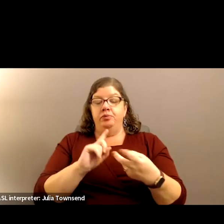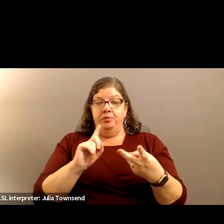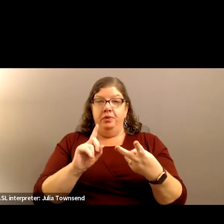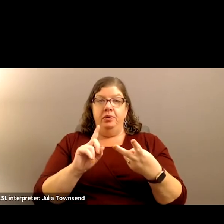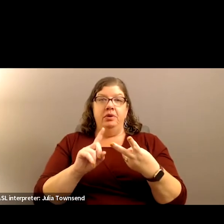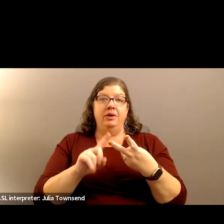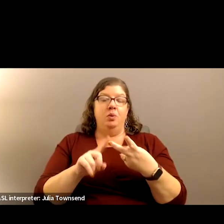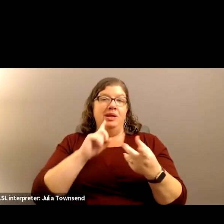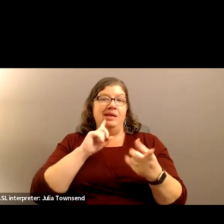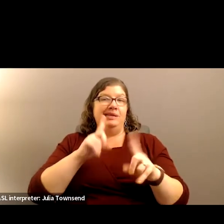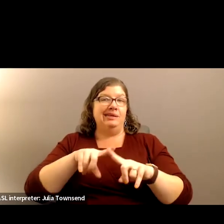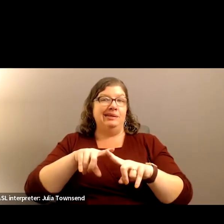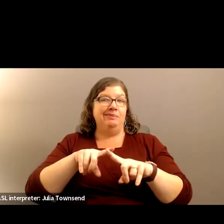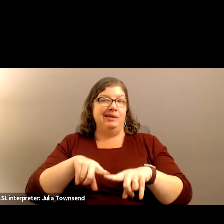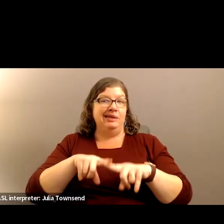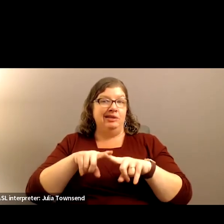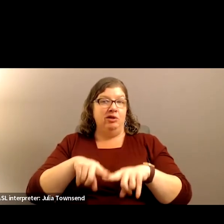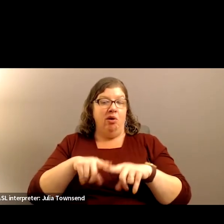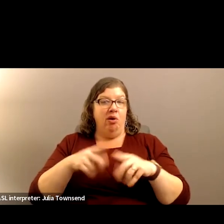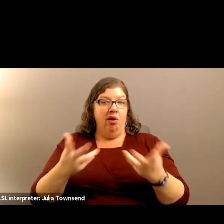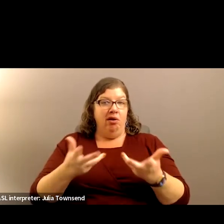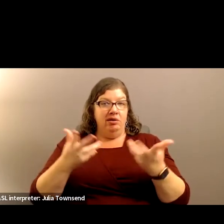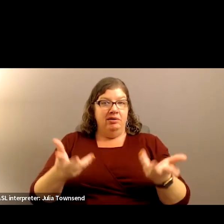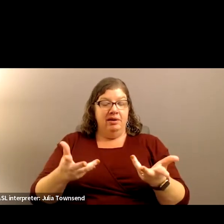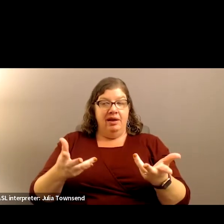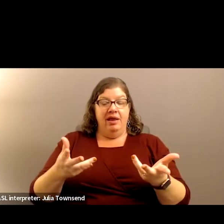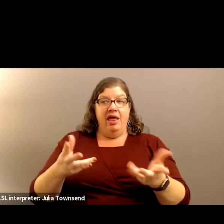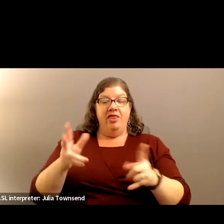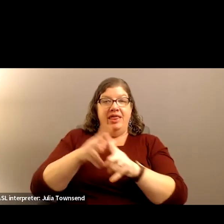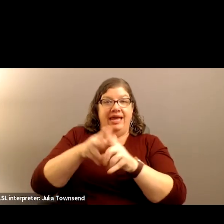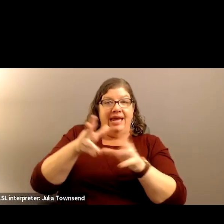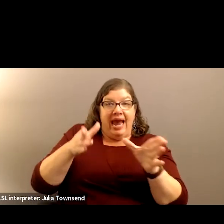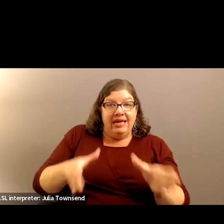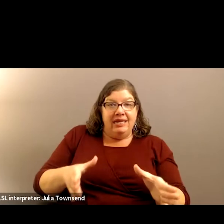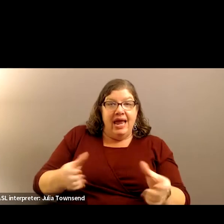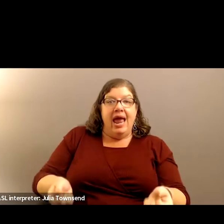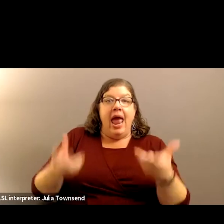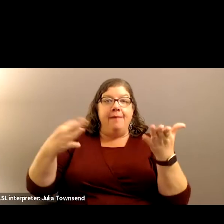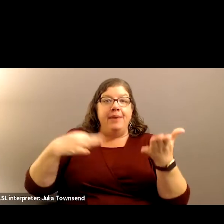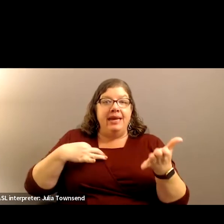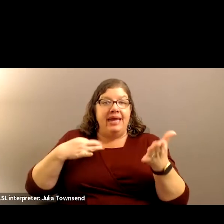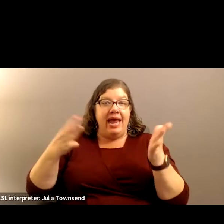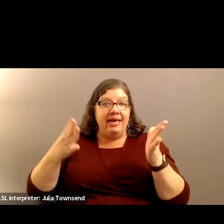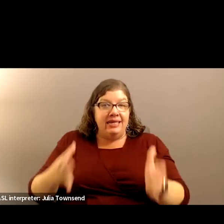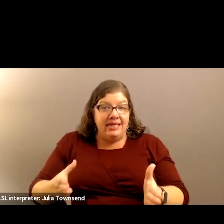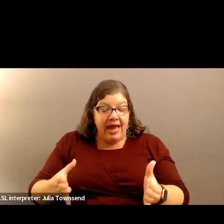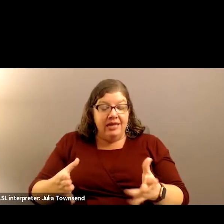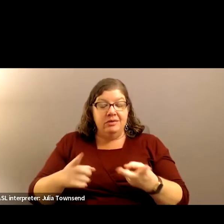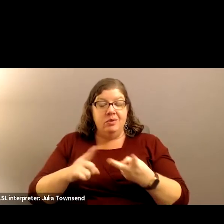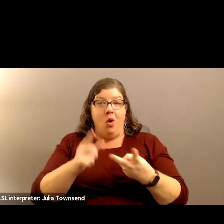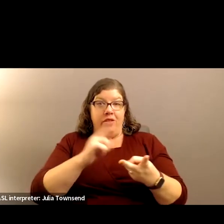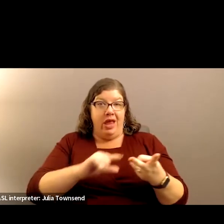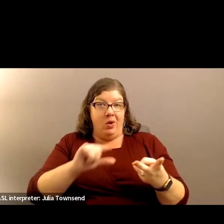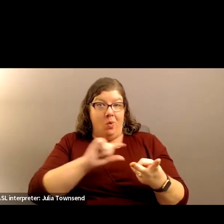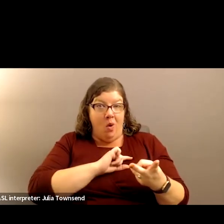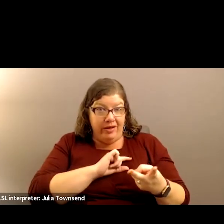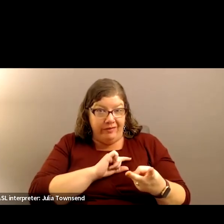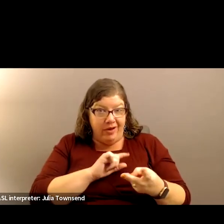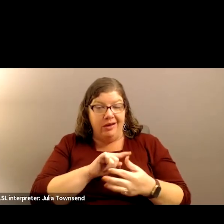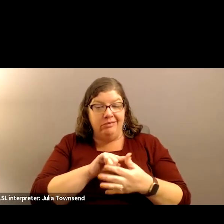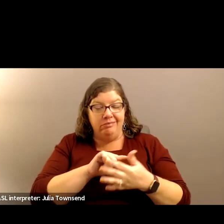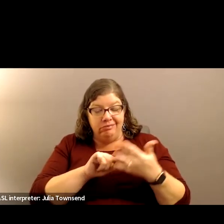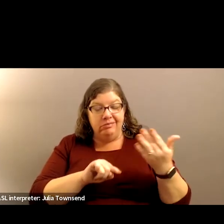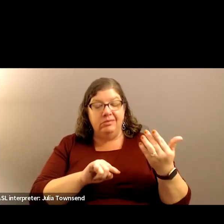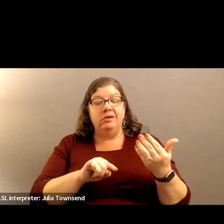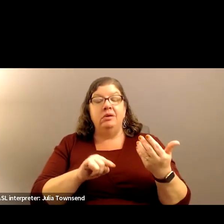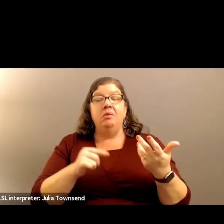that just depends on, it really depends on the candidates, how many candidates we get, if we get qualified candidates. Once we get them,